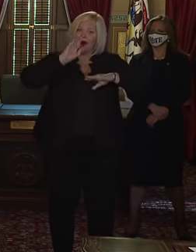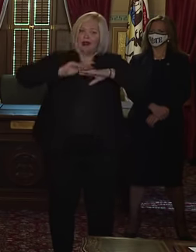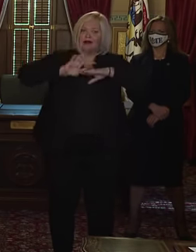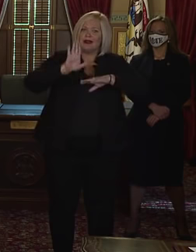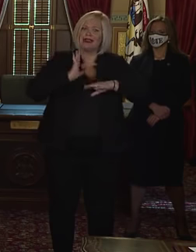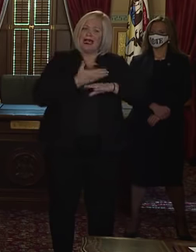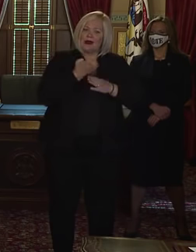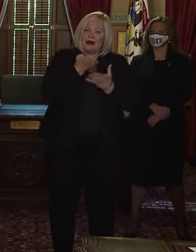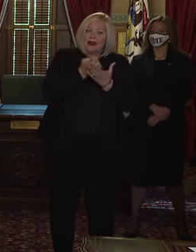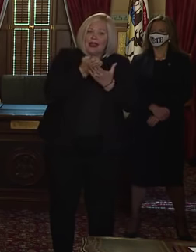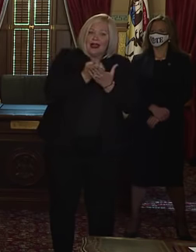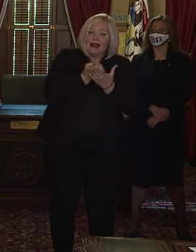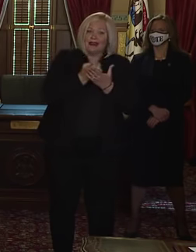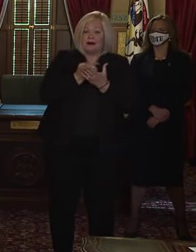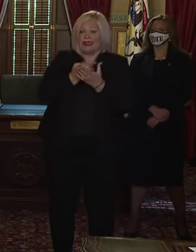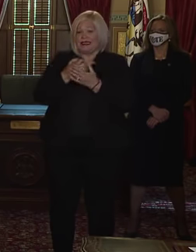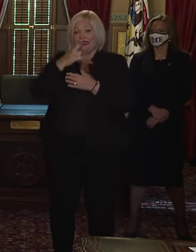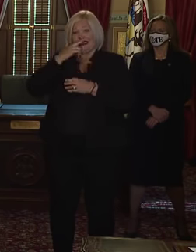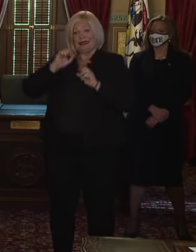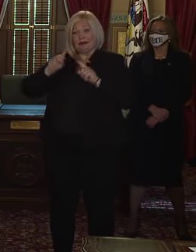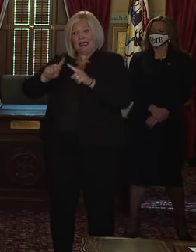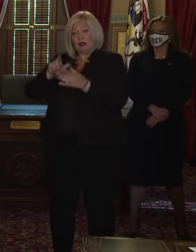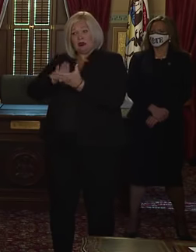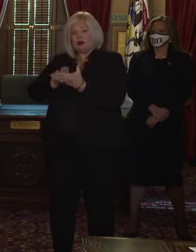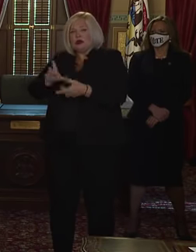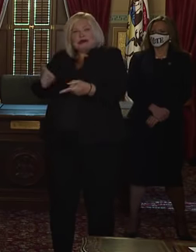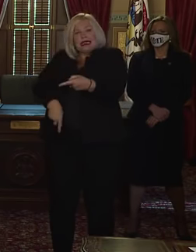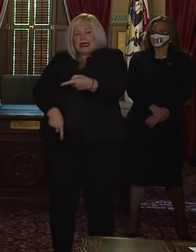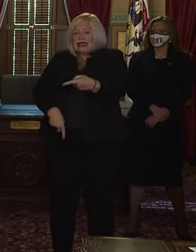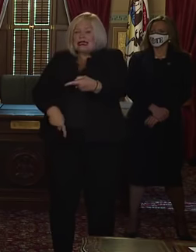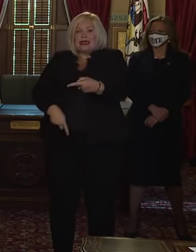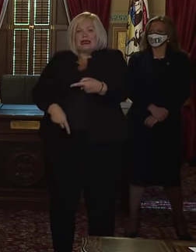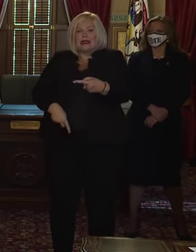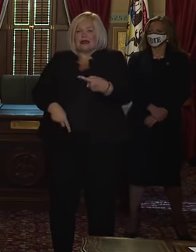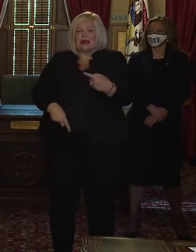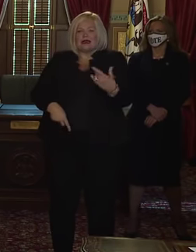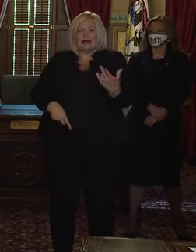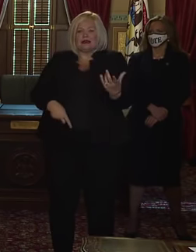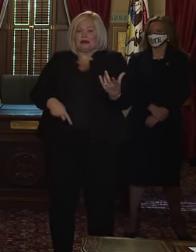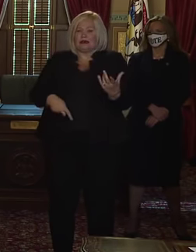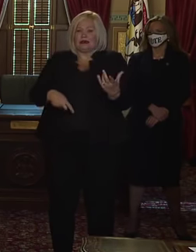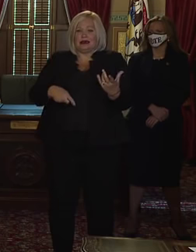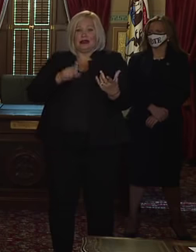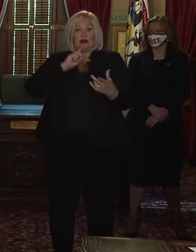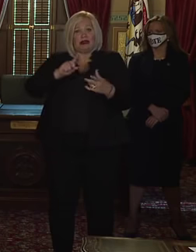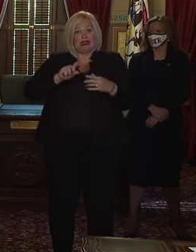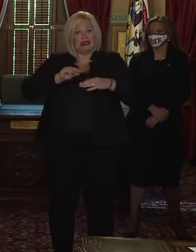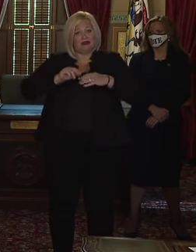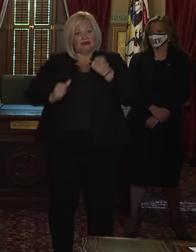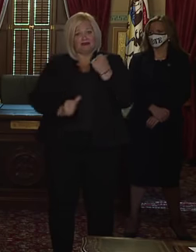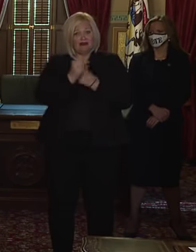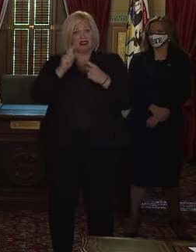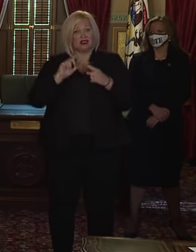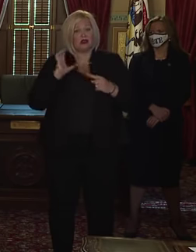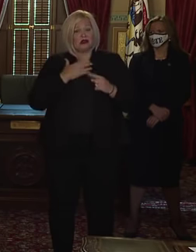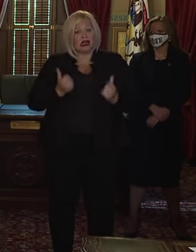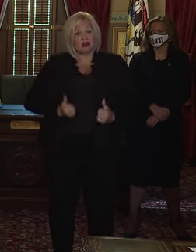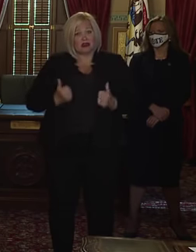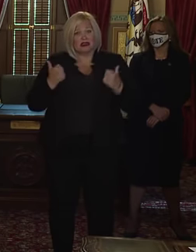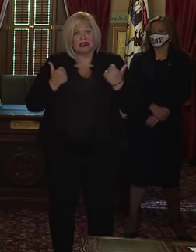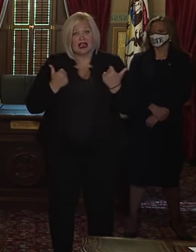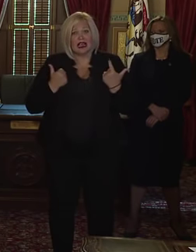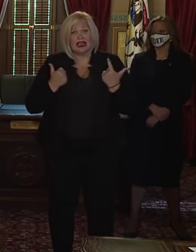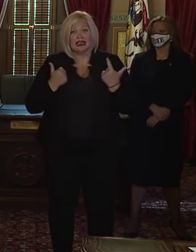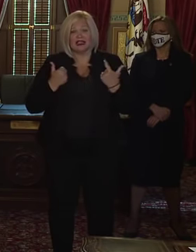in-person education of our children. It is a threat to our lives. And none of us should take this for granted.